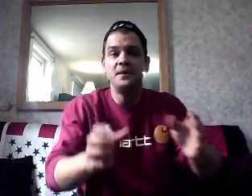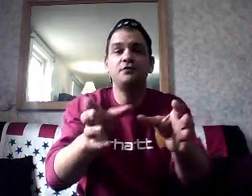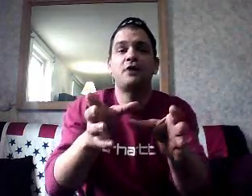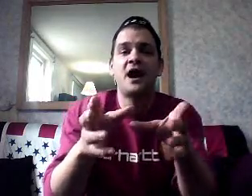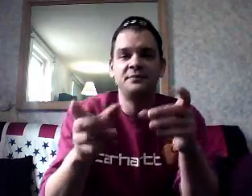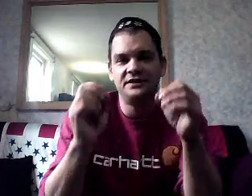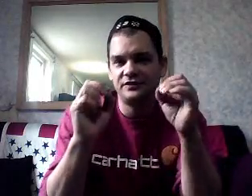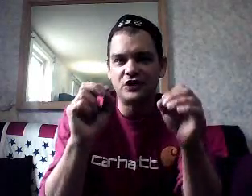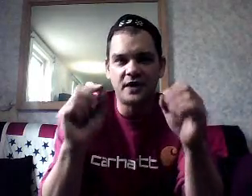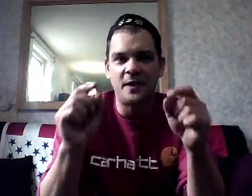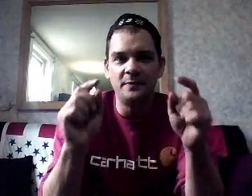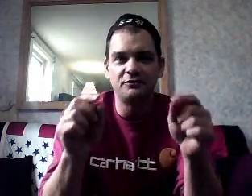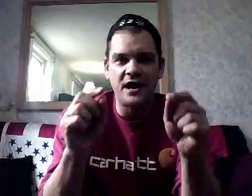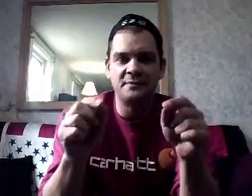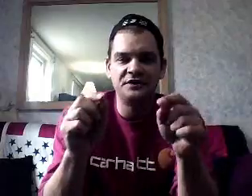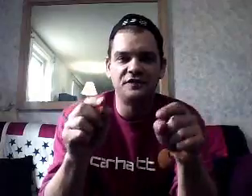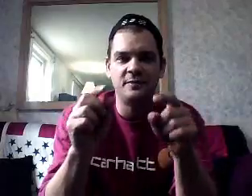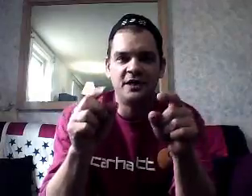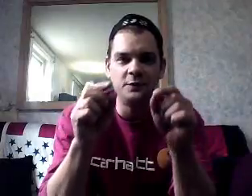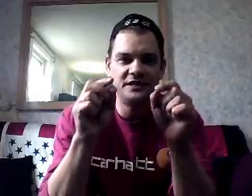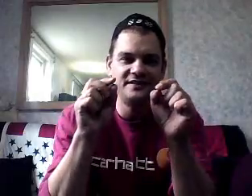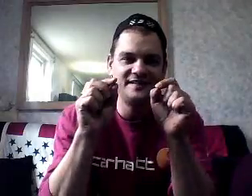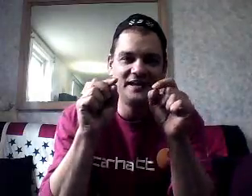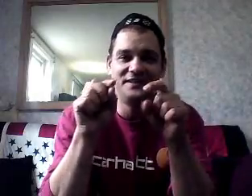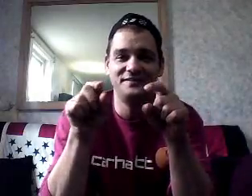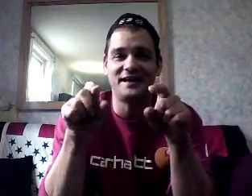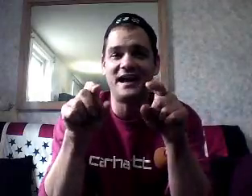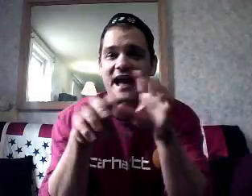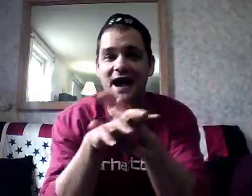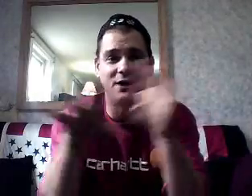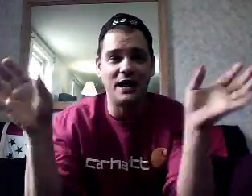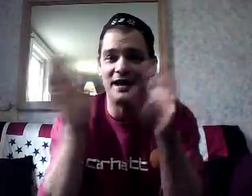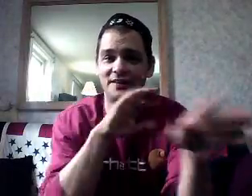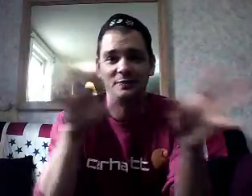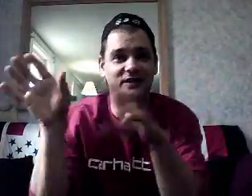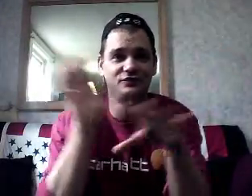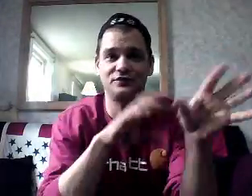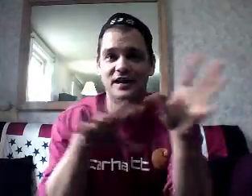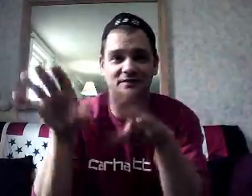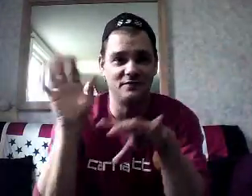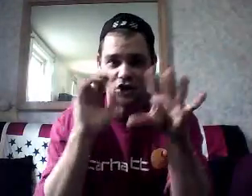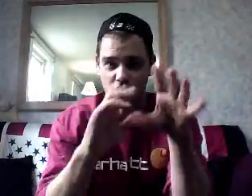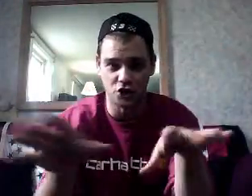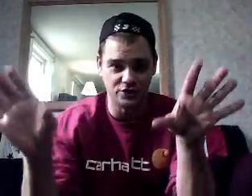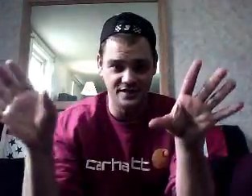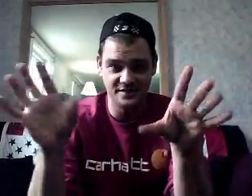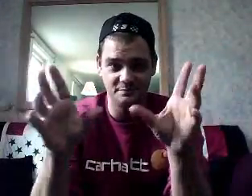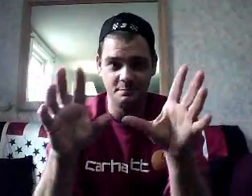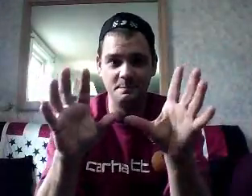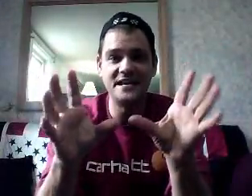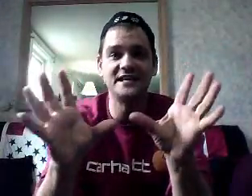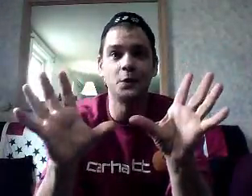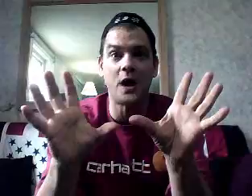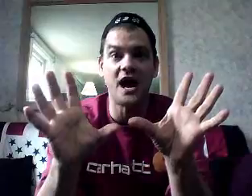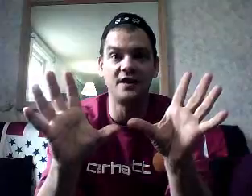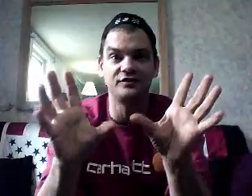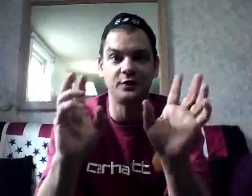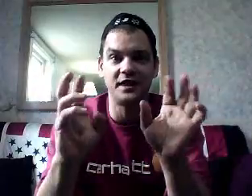Mitt Romney. Let's talk about Mitt Romney for a minute. We need to take this guy out of the picture, like, early, media-wise, okay?